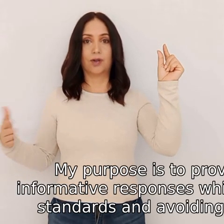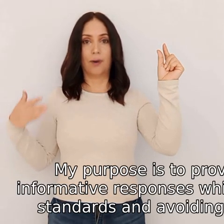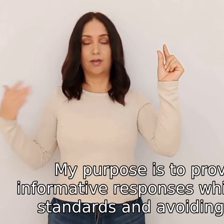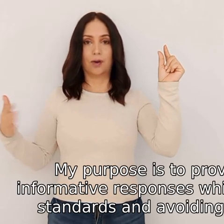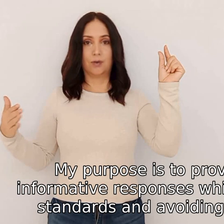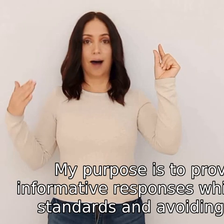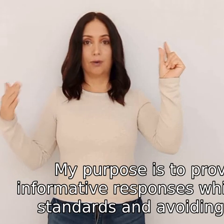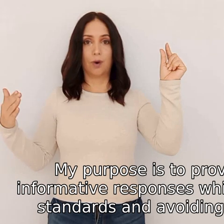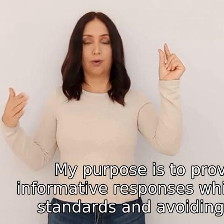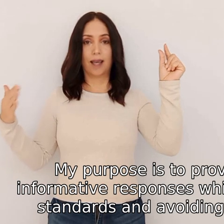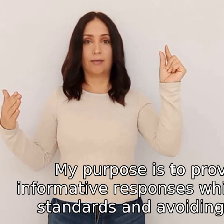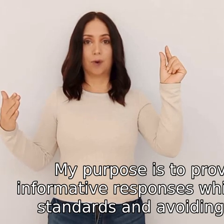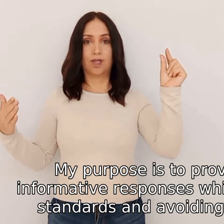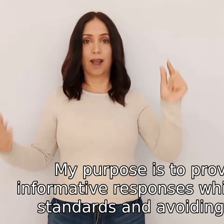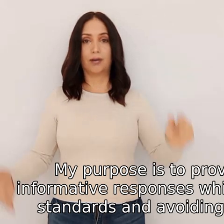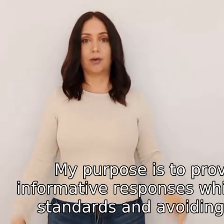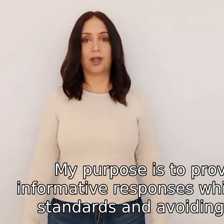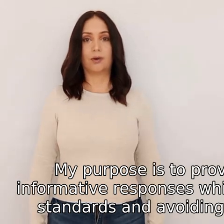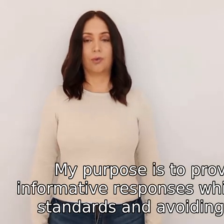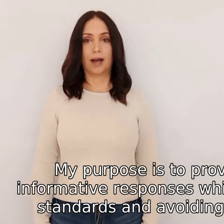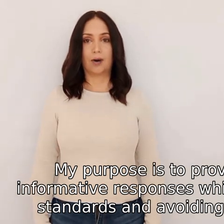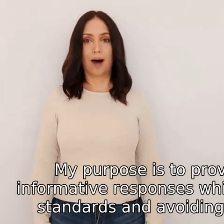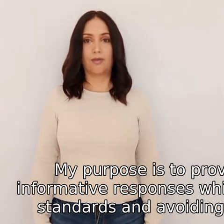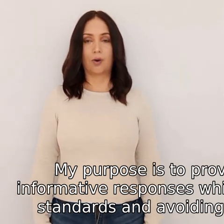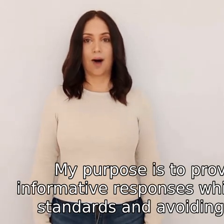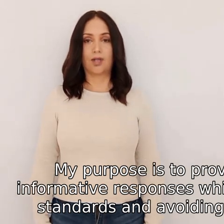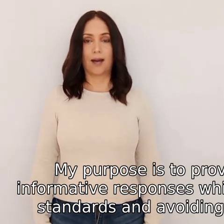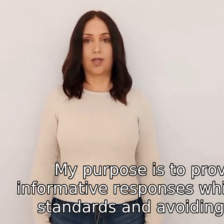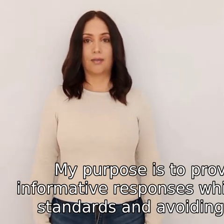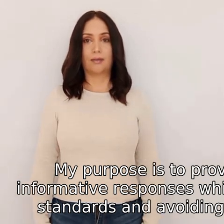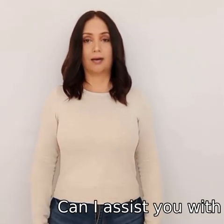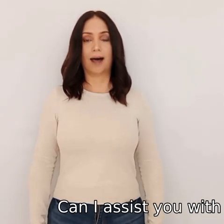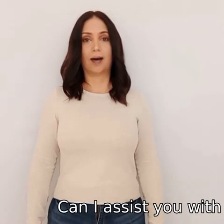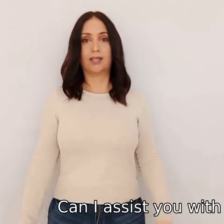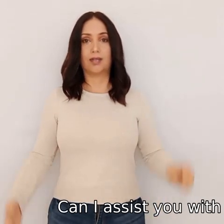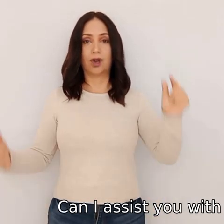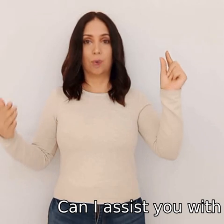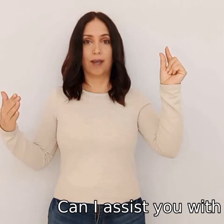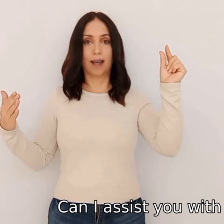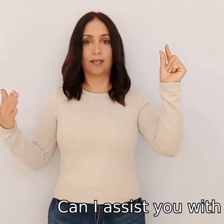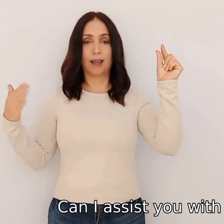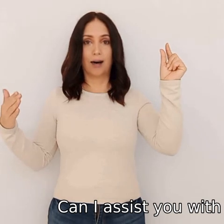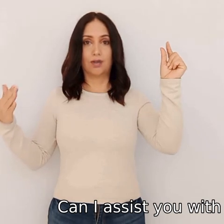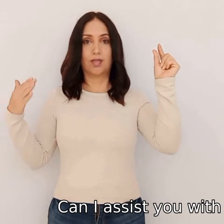responses while upholding ethical standards and avoiding harmful content can i assist you with anything else